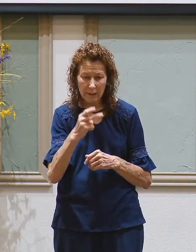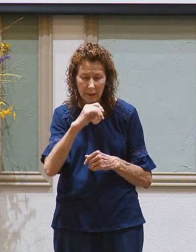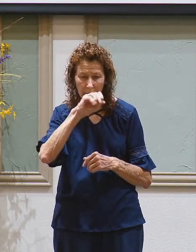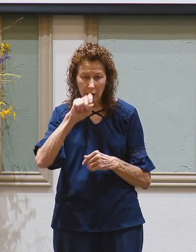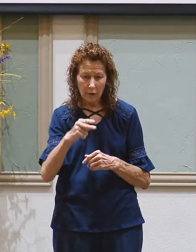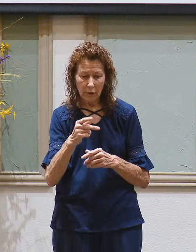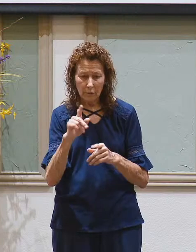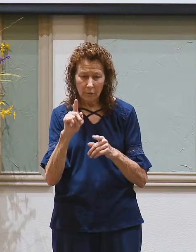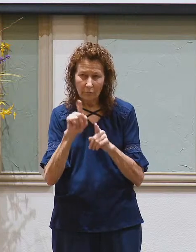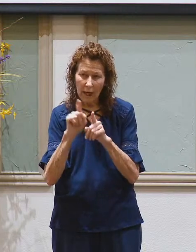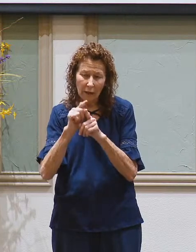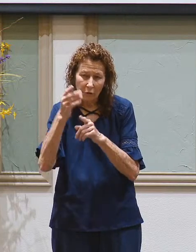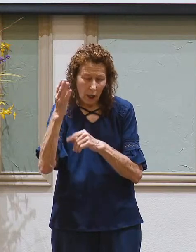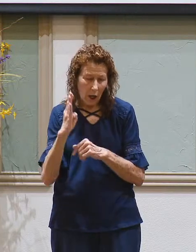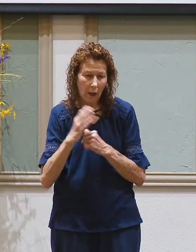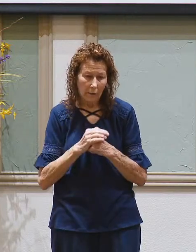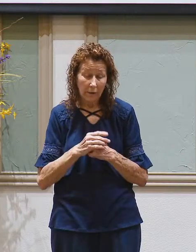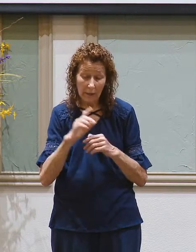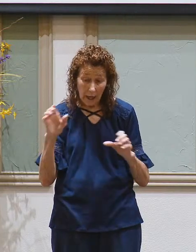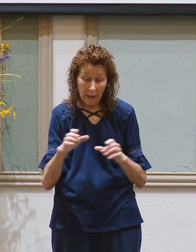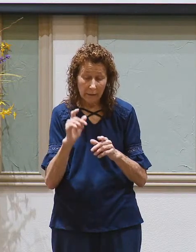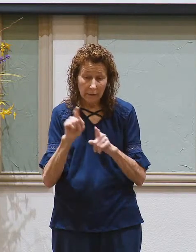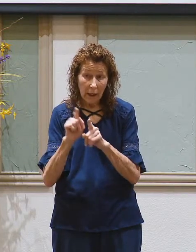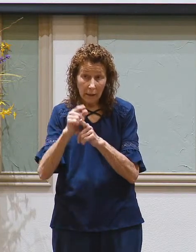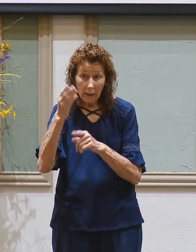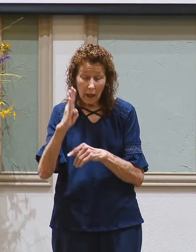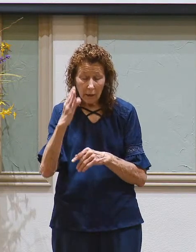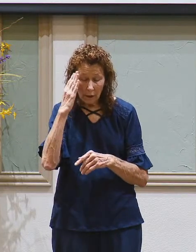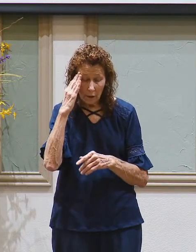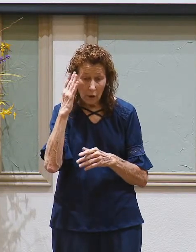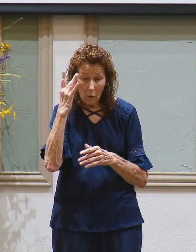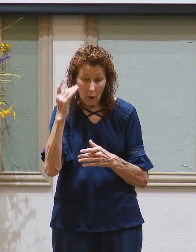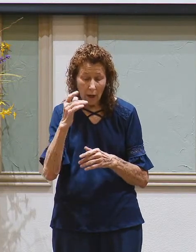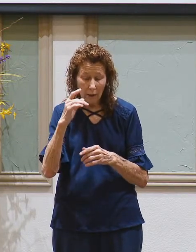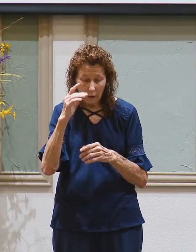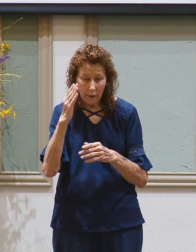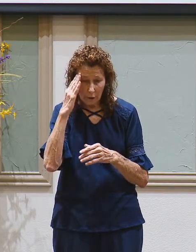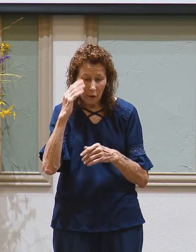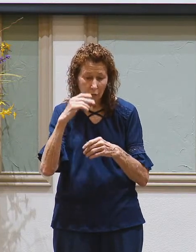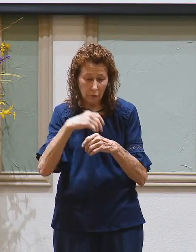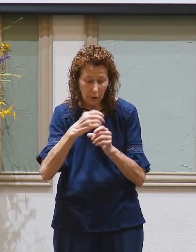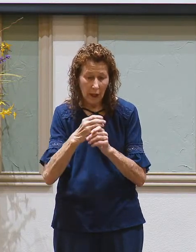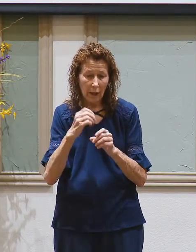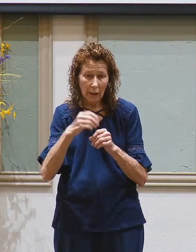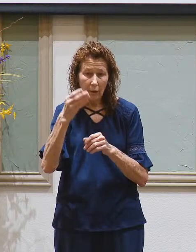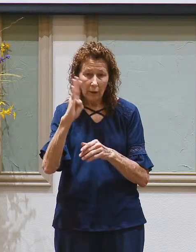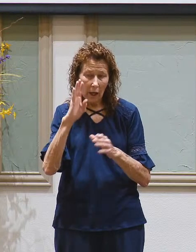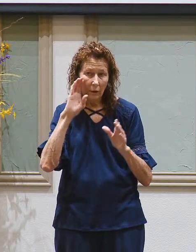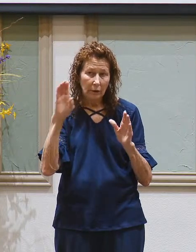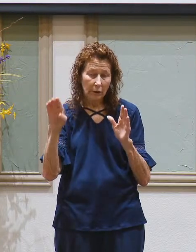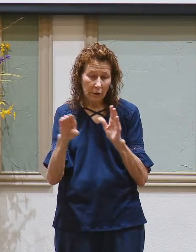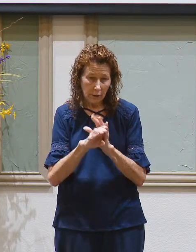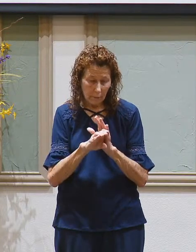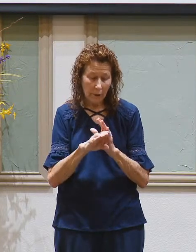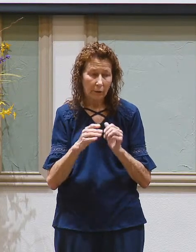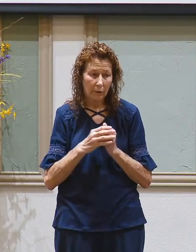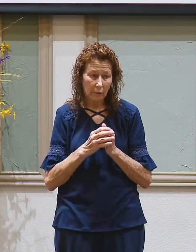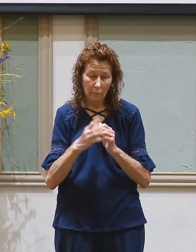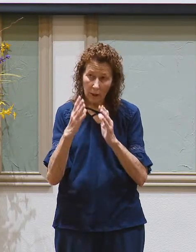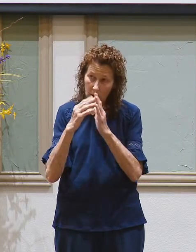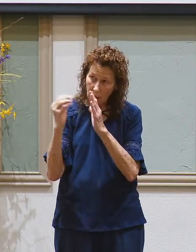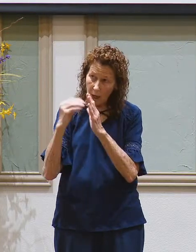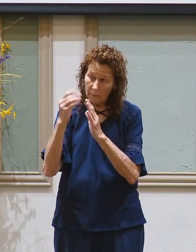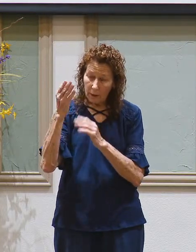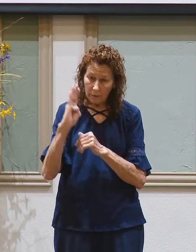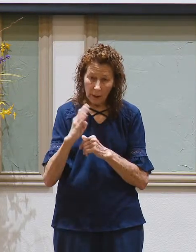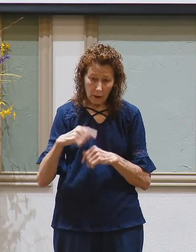a godly figure and he does act like God. Why? Because he knows he's created in God's image. He is meant to bear the image of God